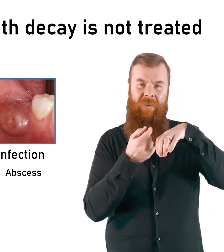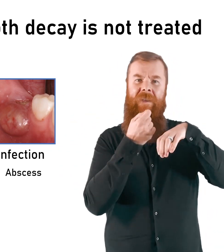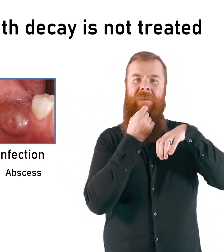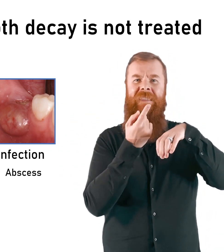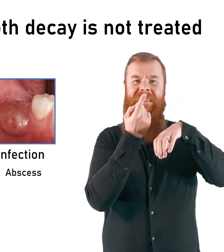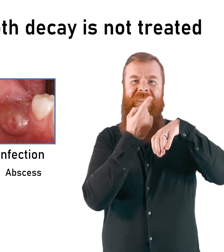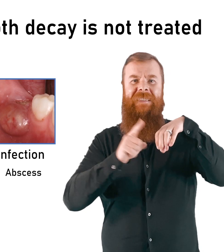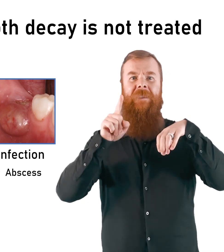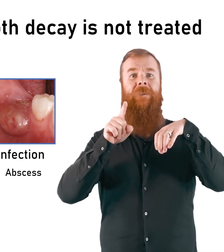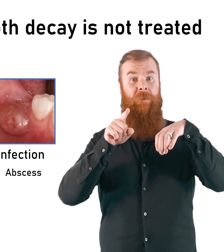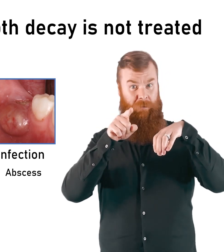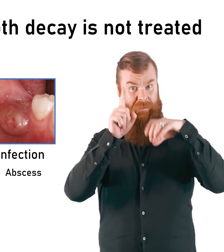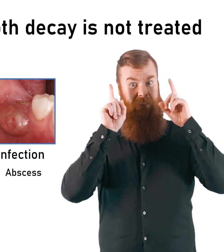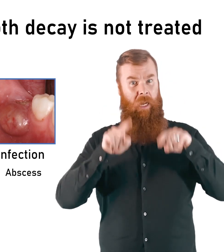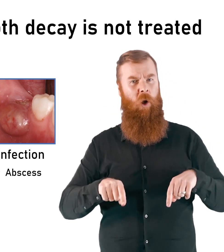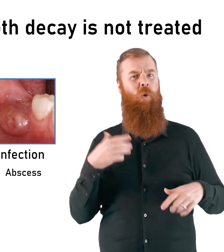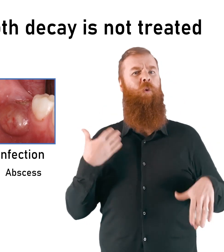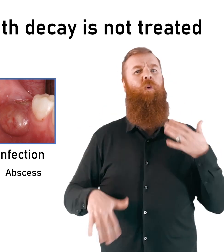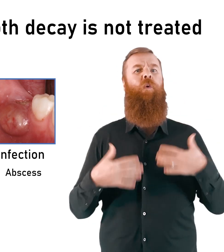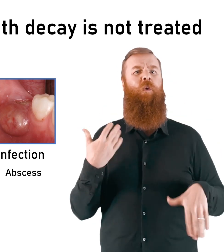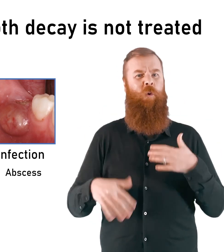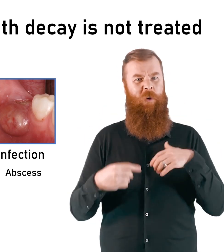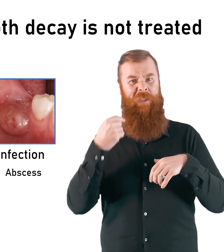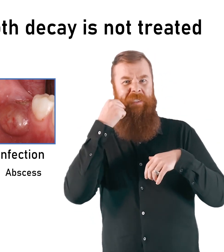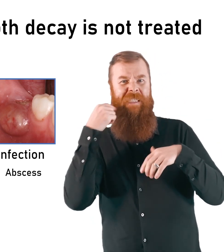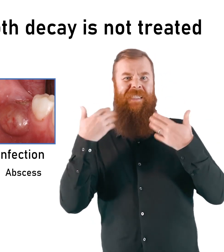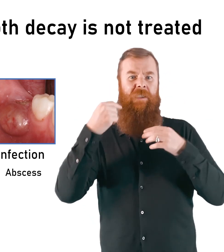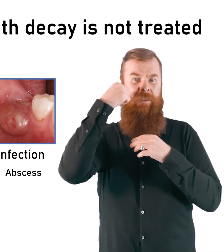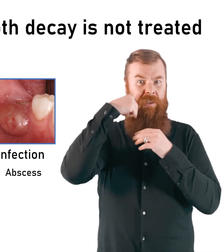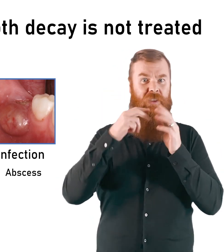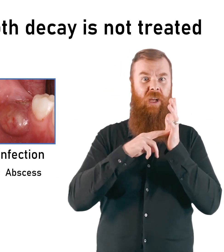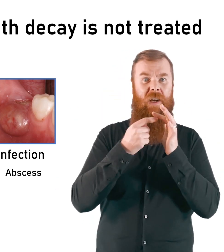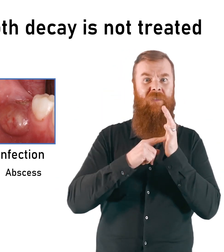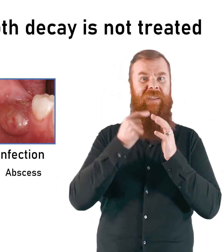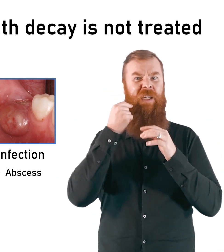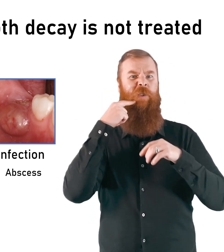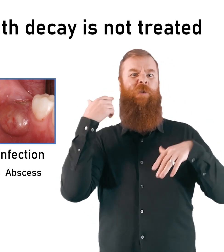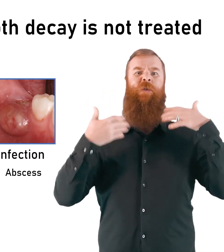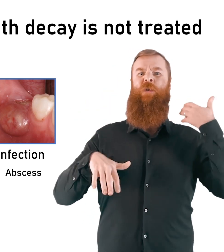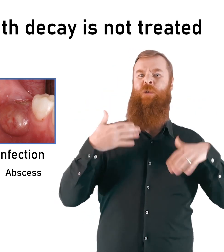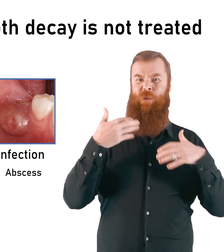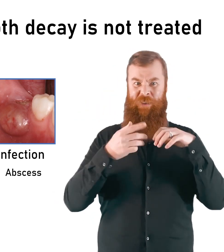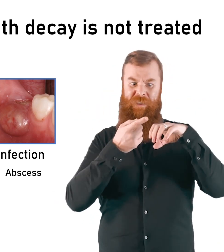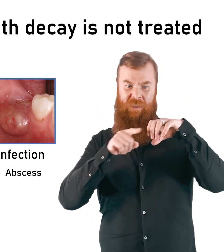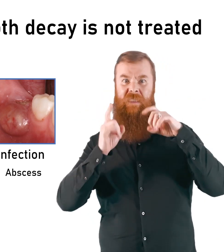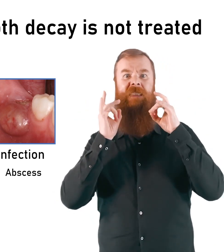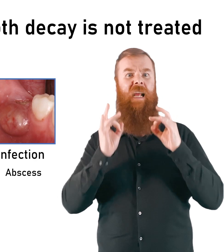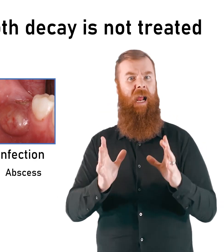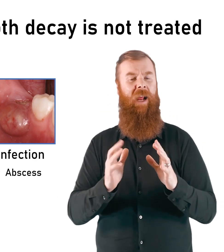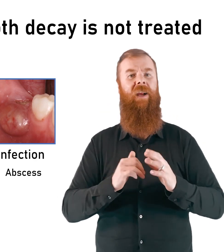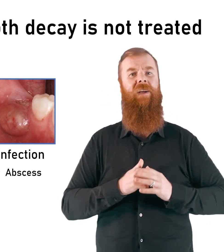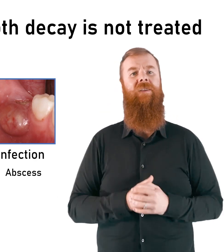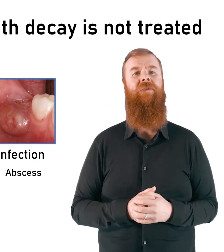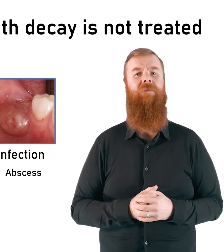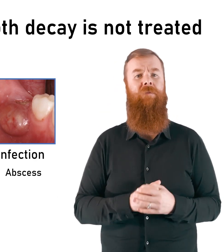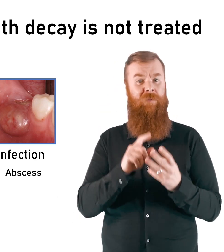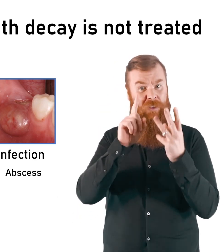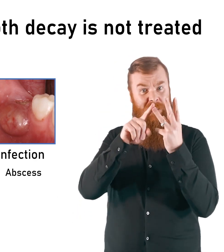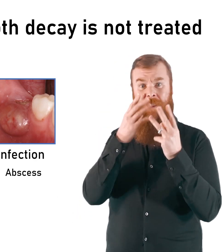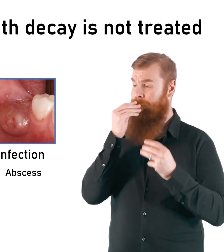If the hole is not treated, the decay can get bigger and the tooth may become sore or even break. If the